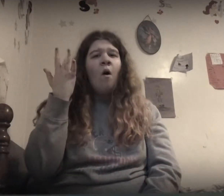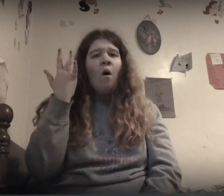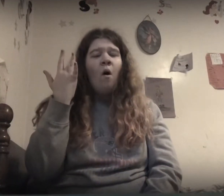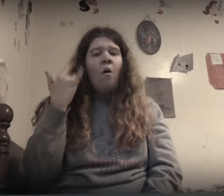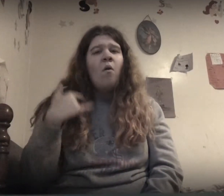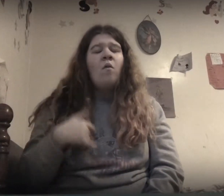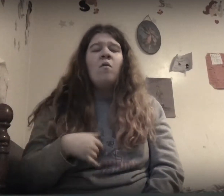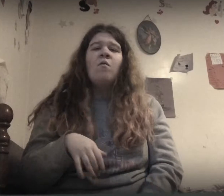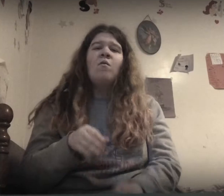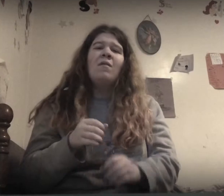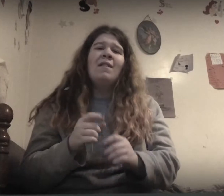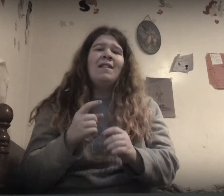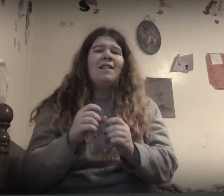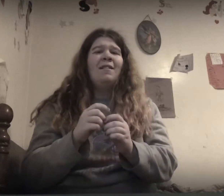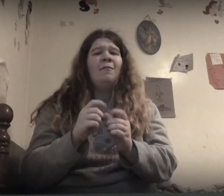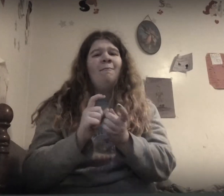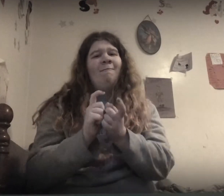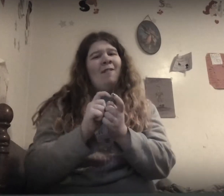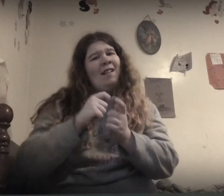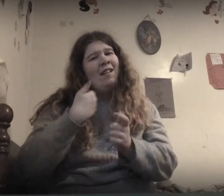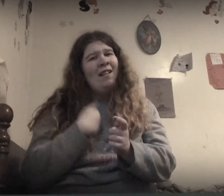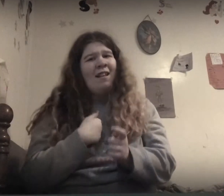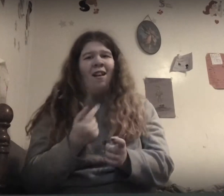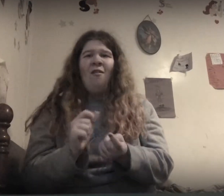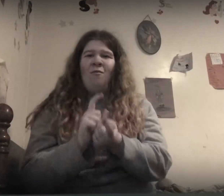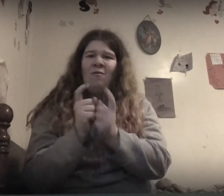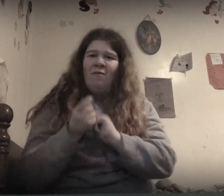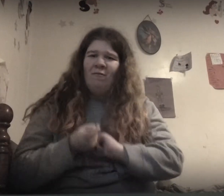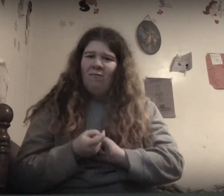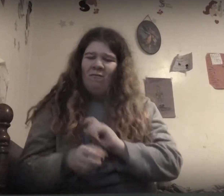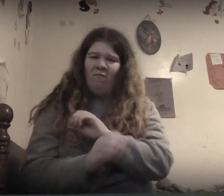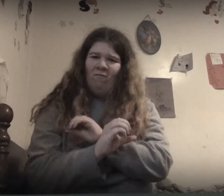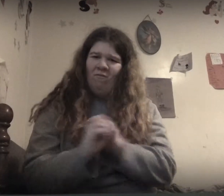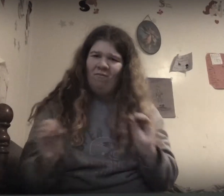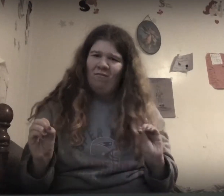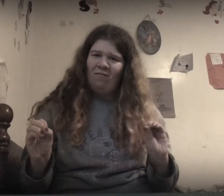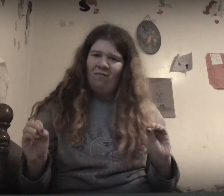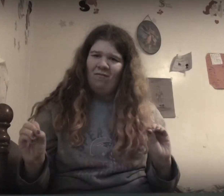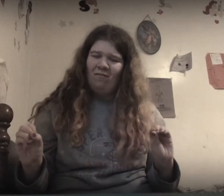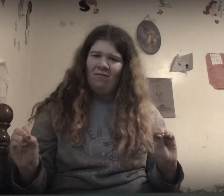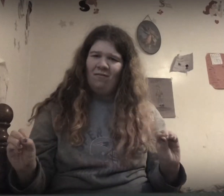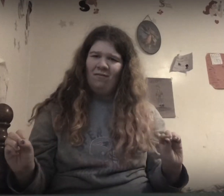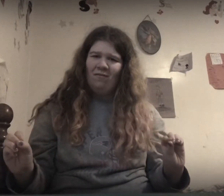Cause there's nothing about you I would change